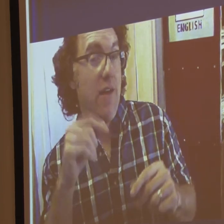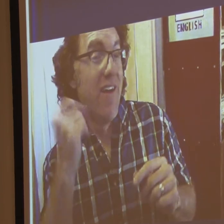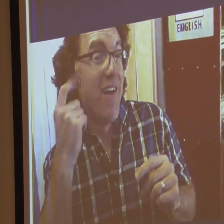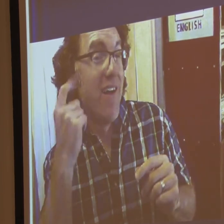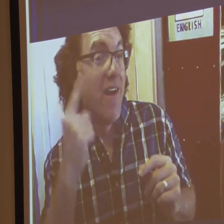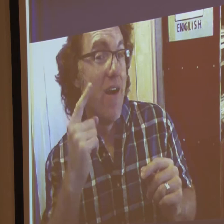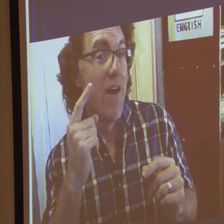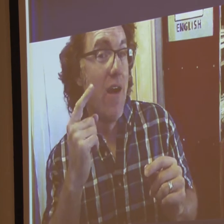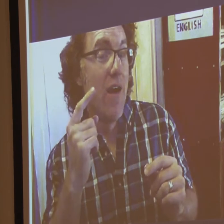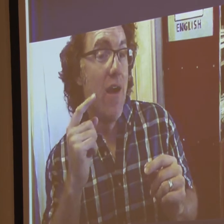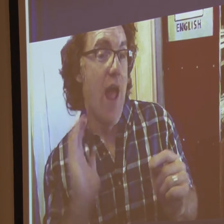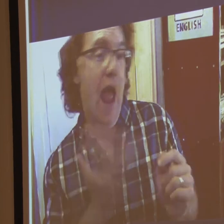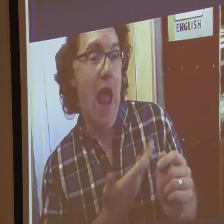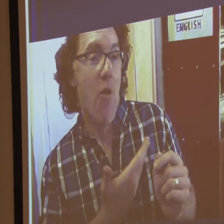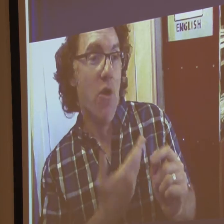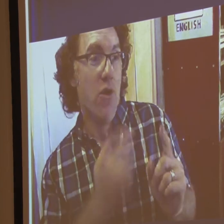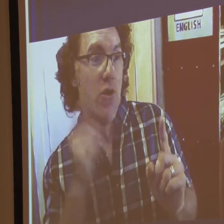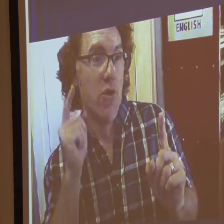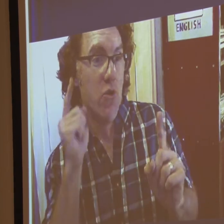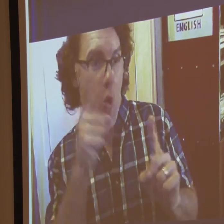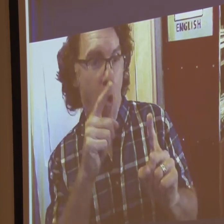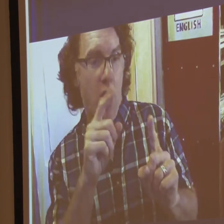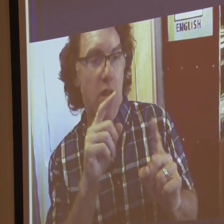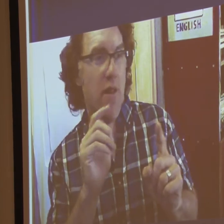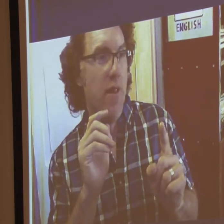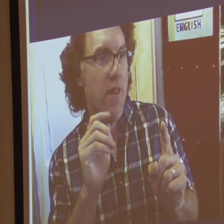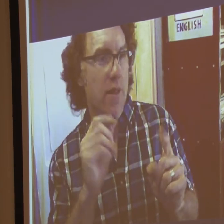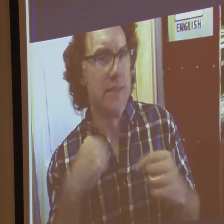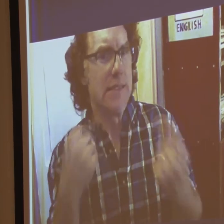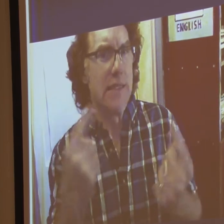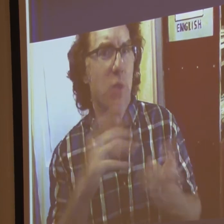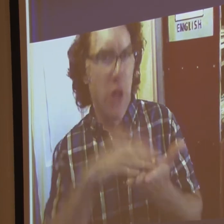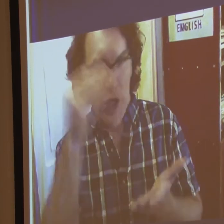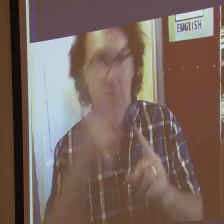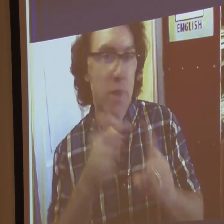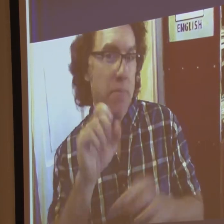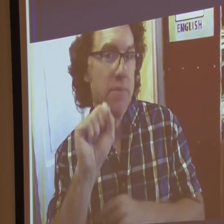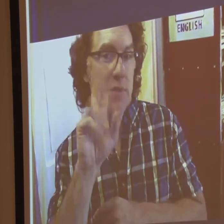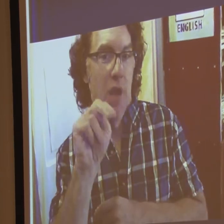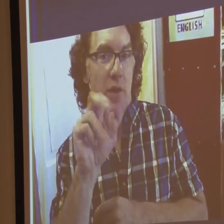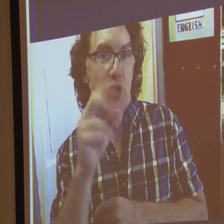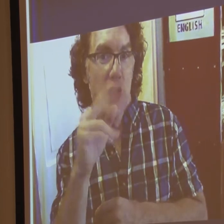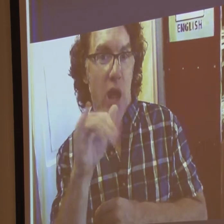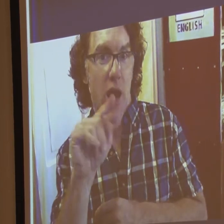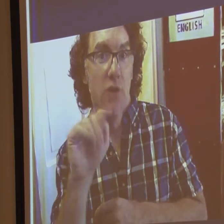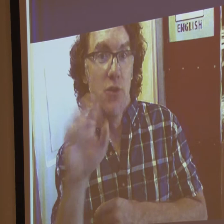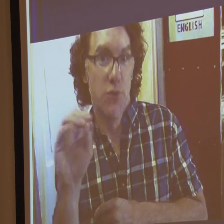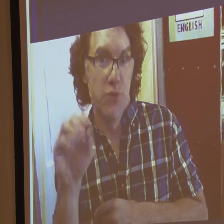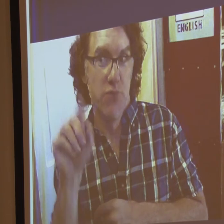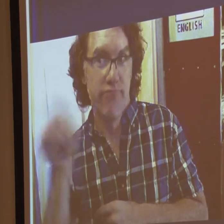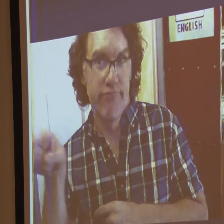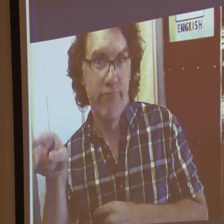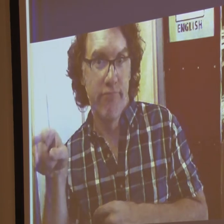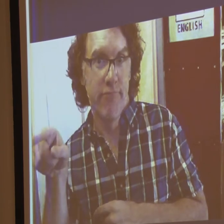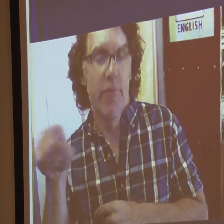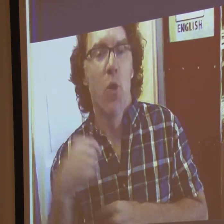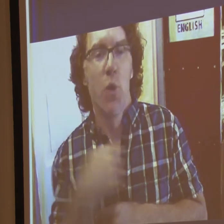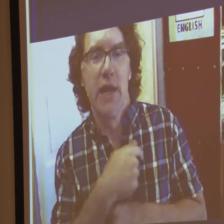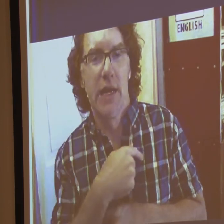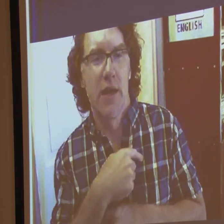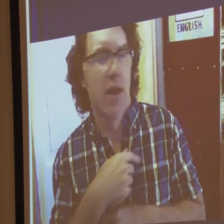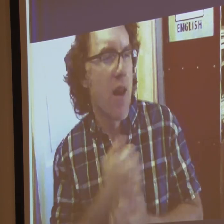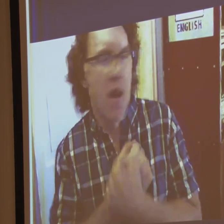to have access at the school. Now, our goal from Sunshine 2,